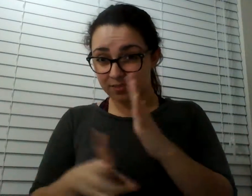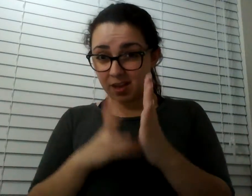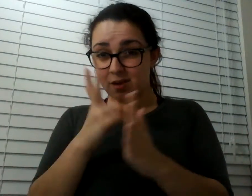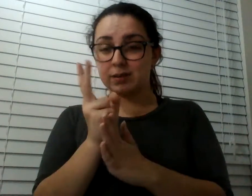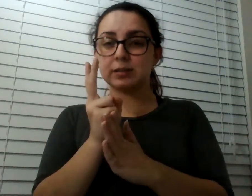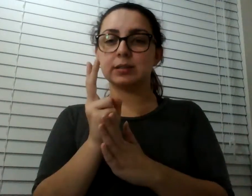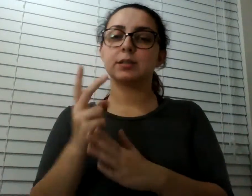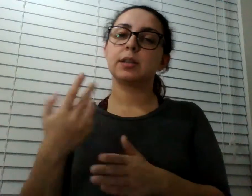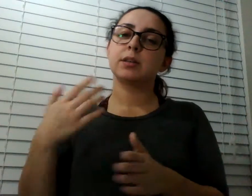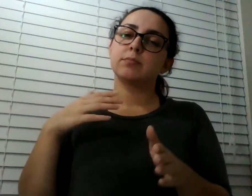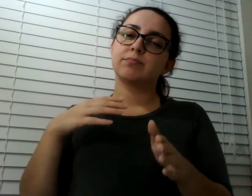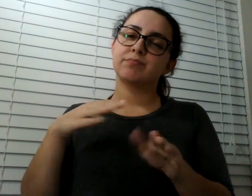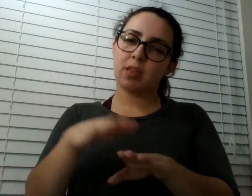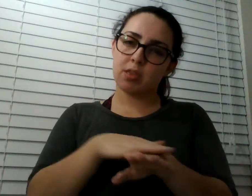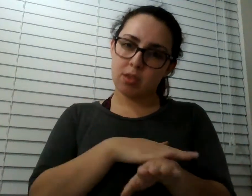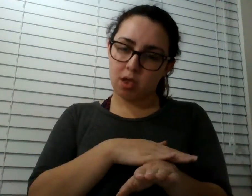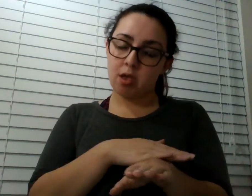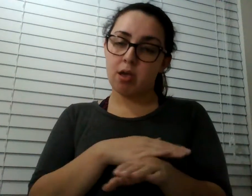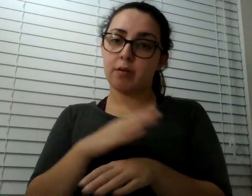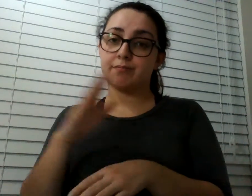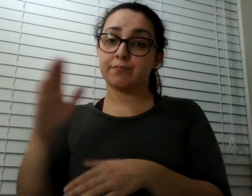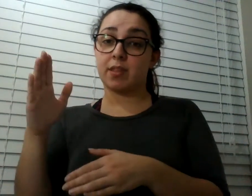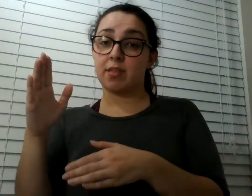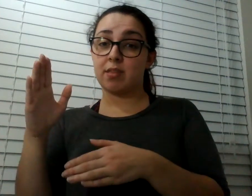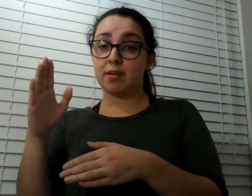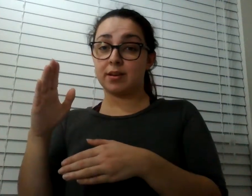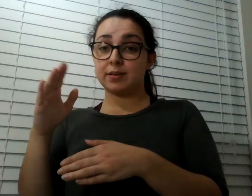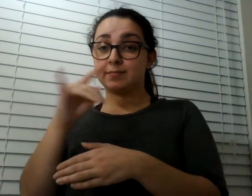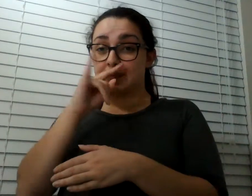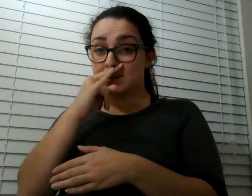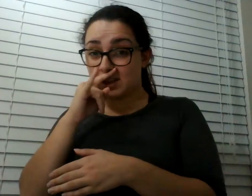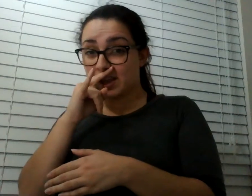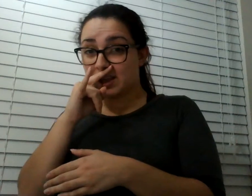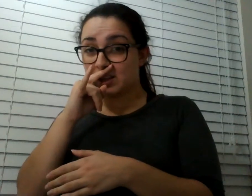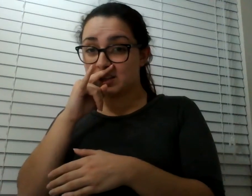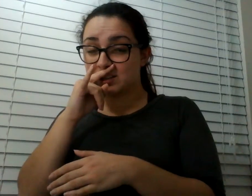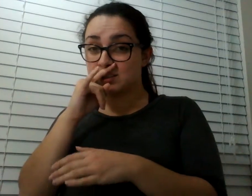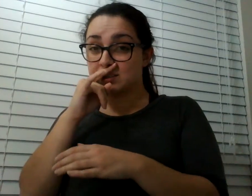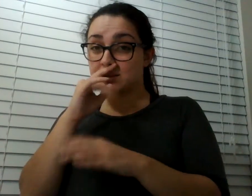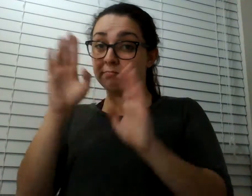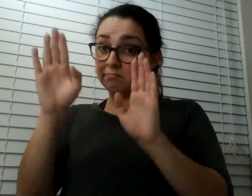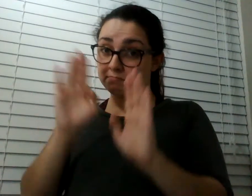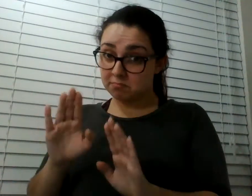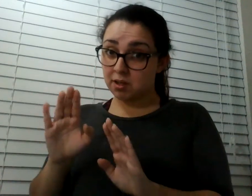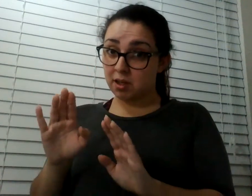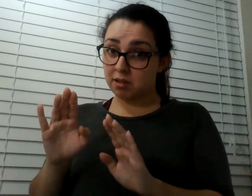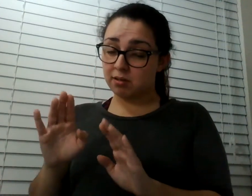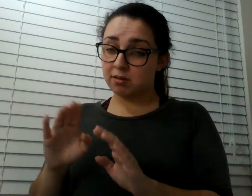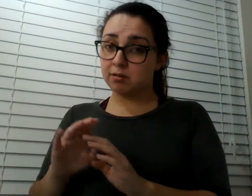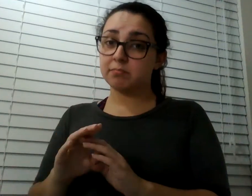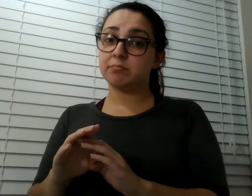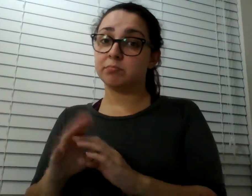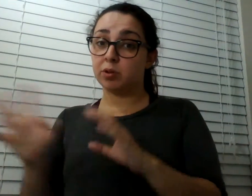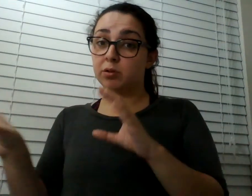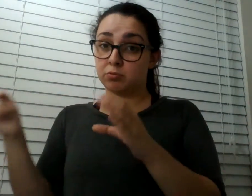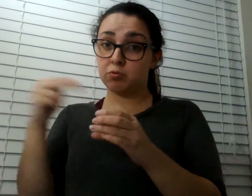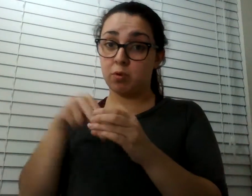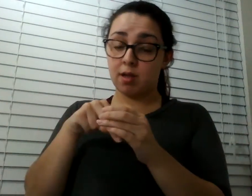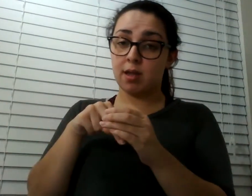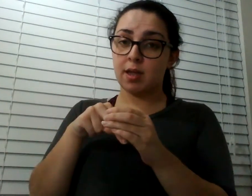kids were amazing, um, but also slow. God damn it. It it was starting to, like, it was starting to bug